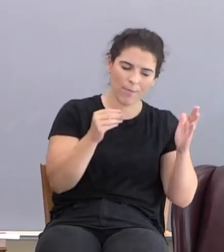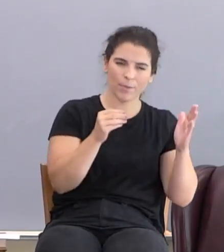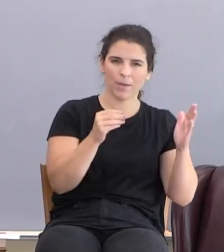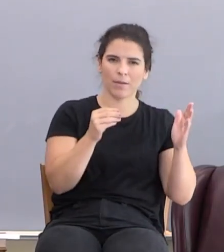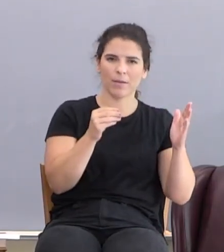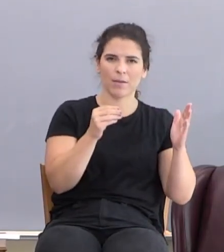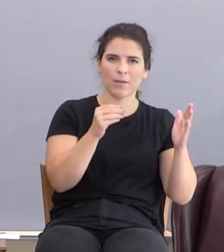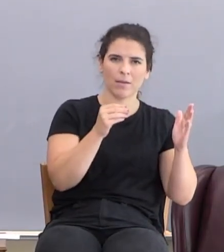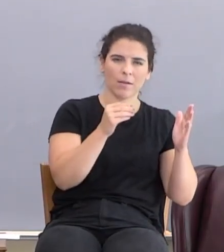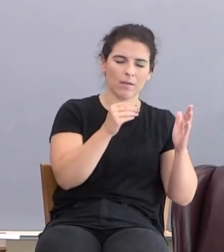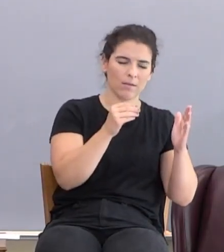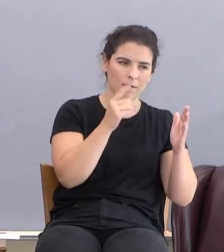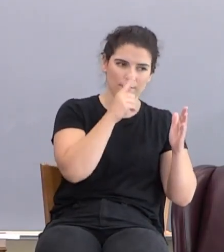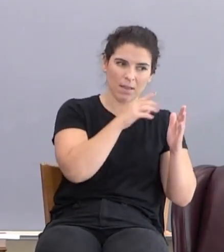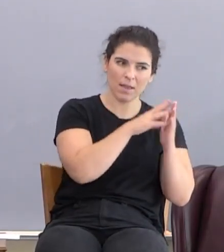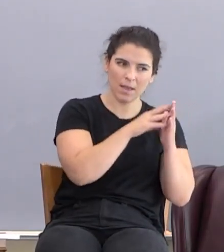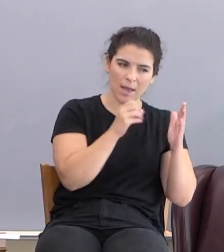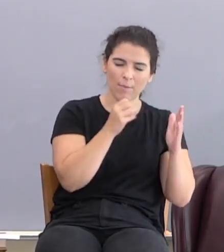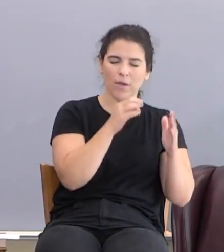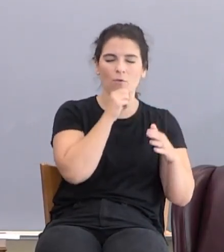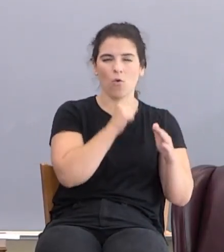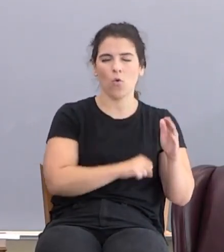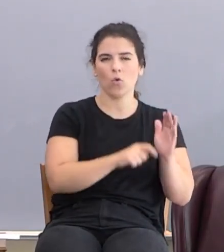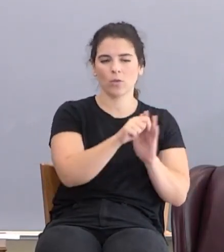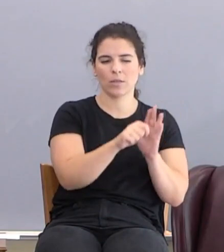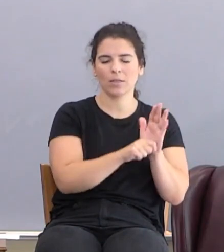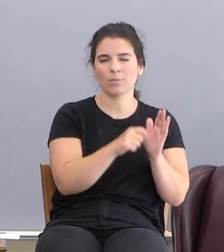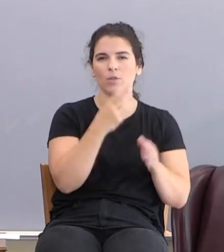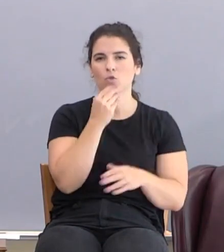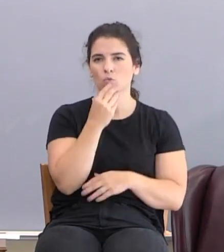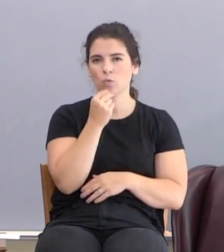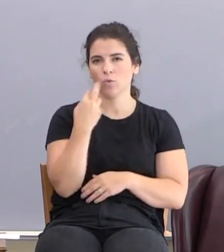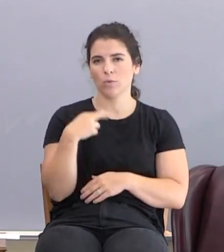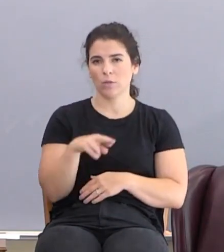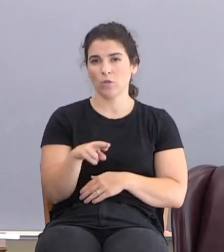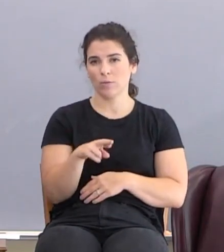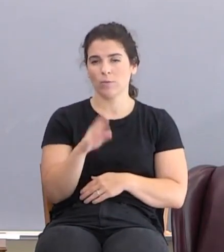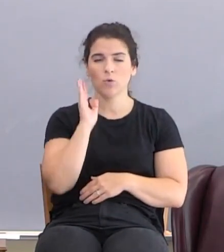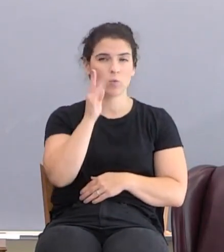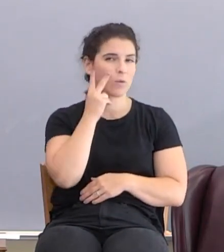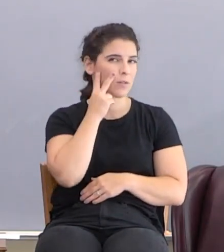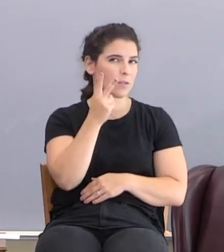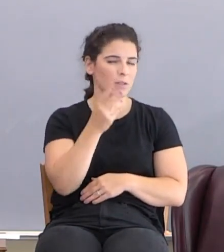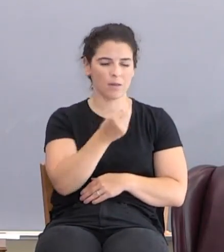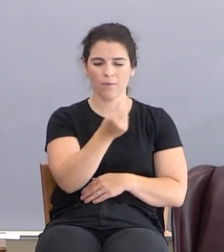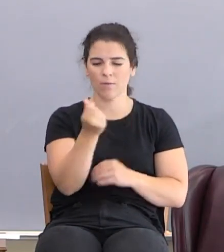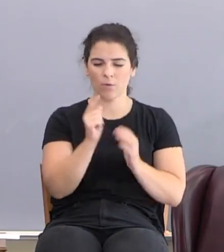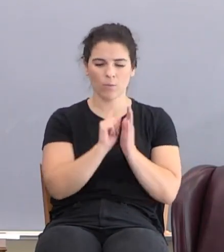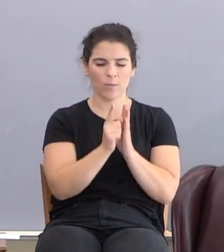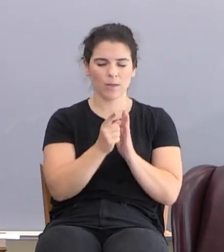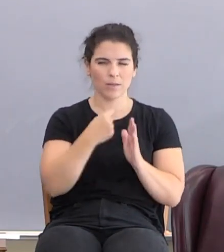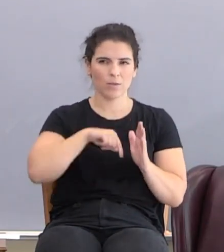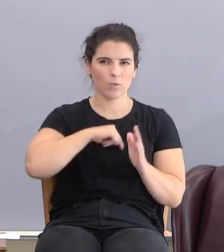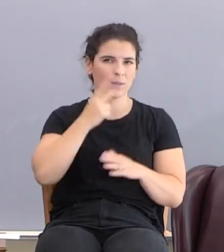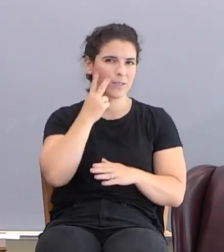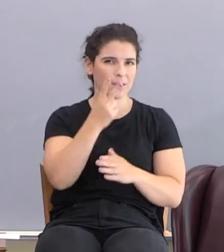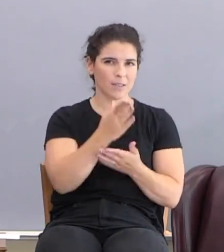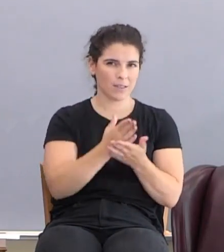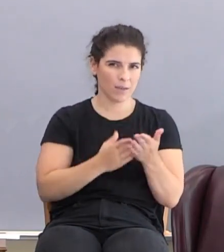of, and in Christendom, most of, Old Testament Judaism. We'll see that in a few minutes as we look at some of these verses.